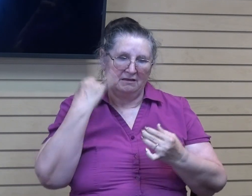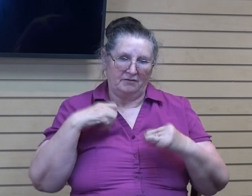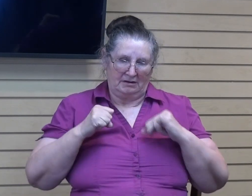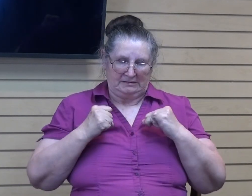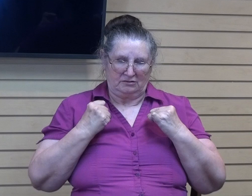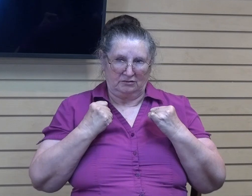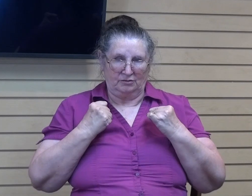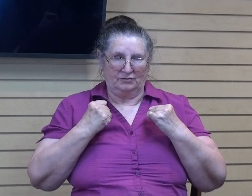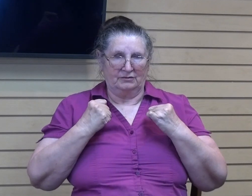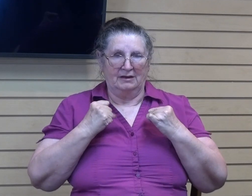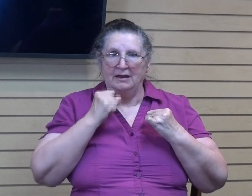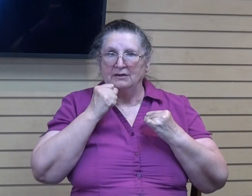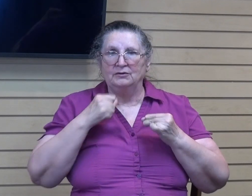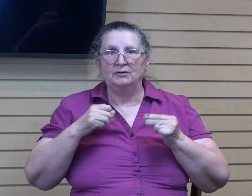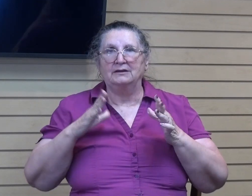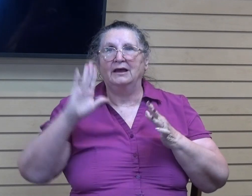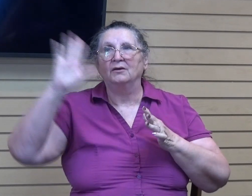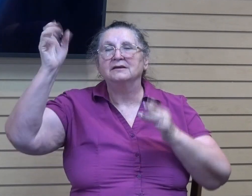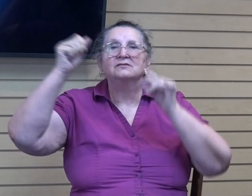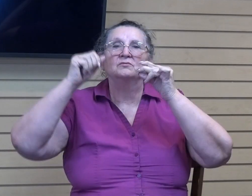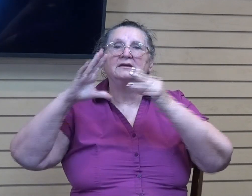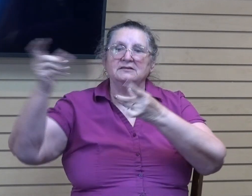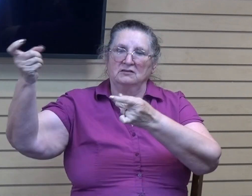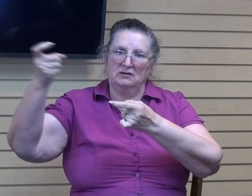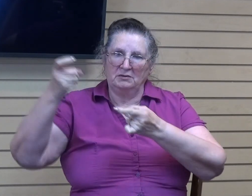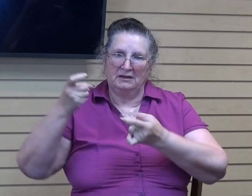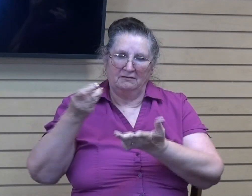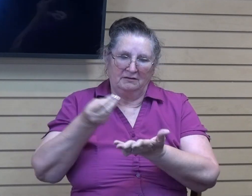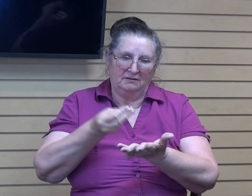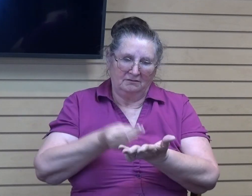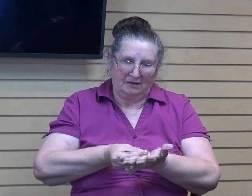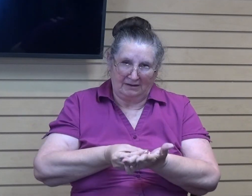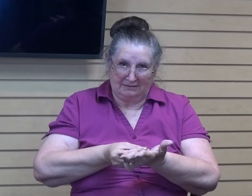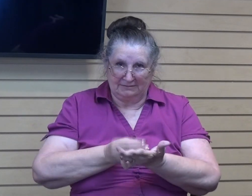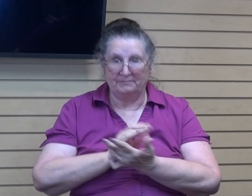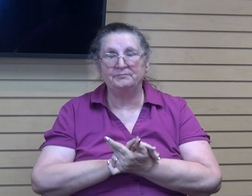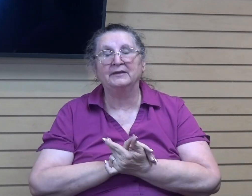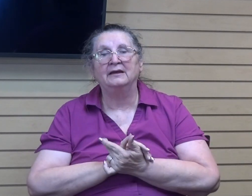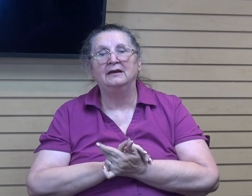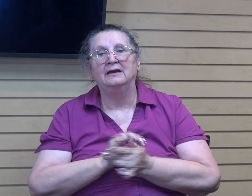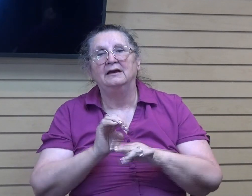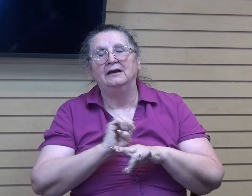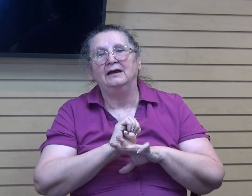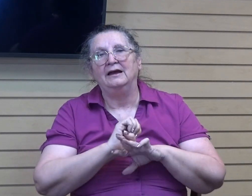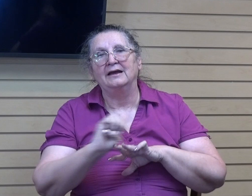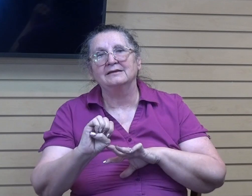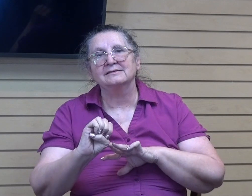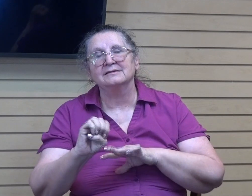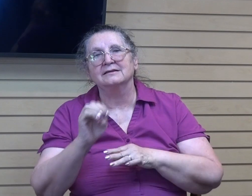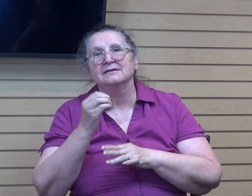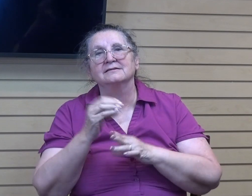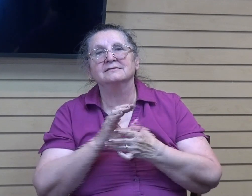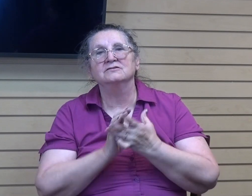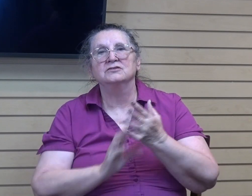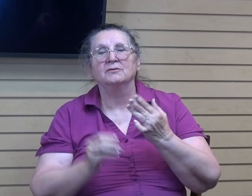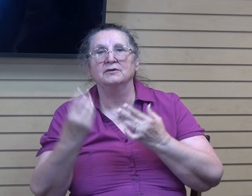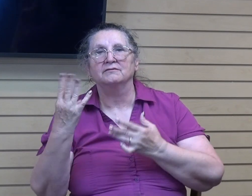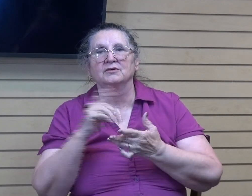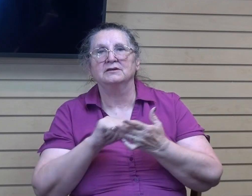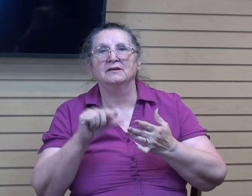if we don't allow that blessing to be given to us. Exodus 14, 13, and 14. Moses said to